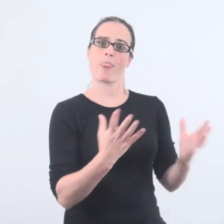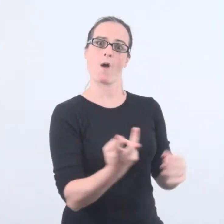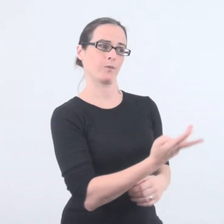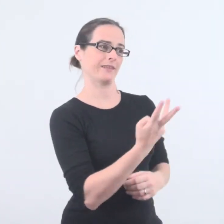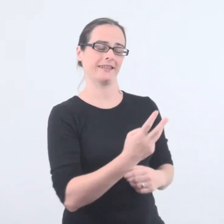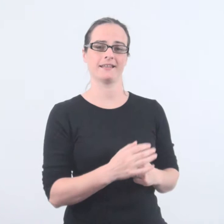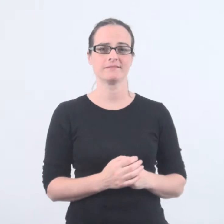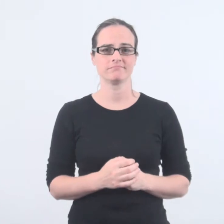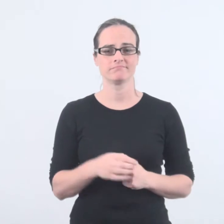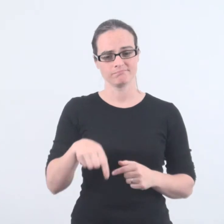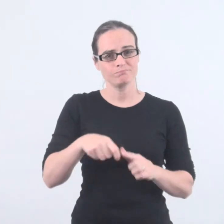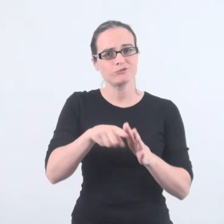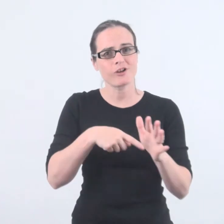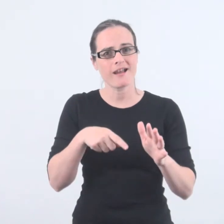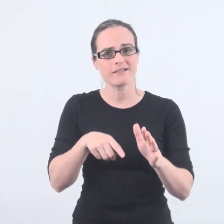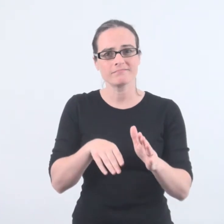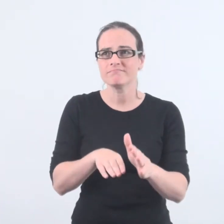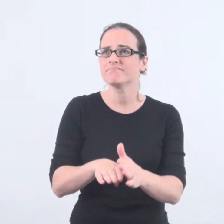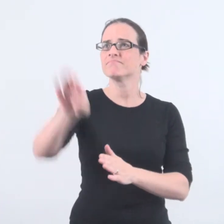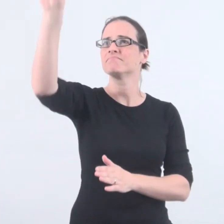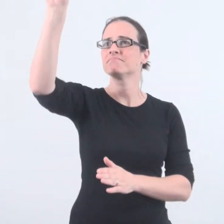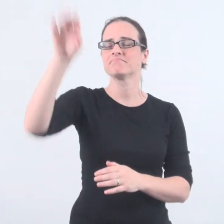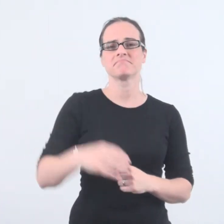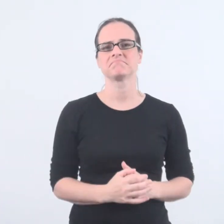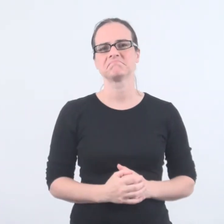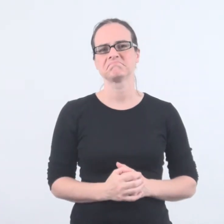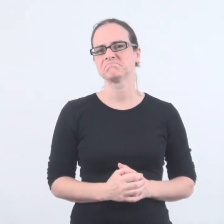Without their hard work, this project would not have been such a success.